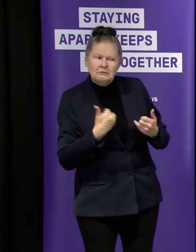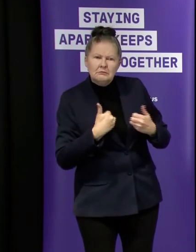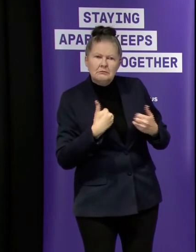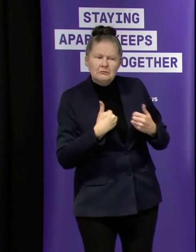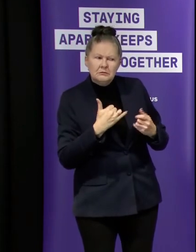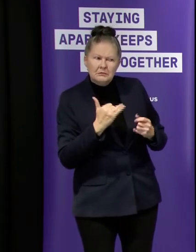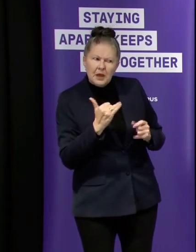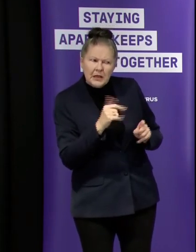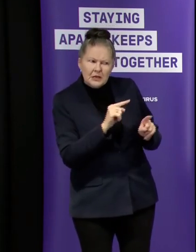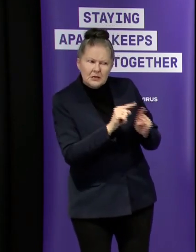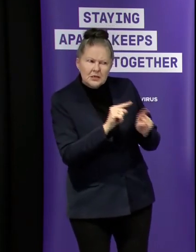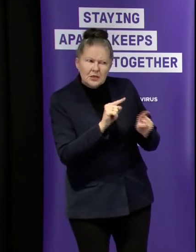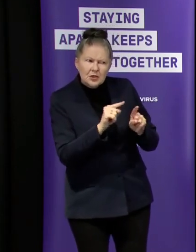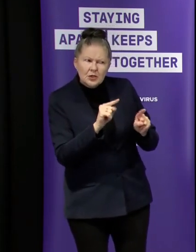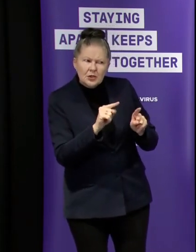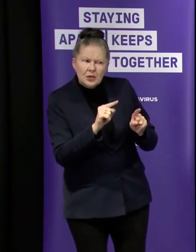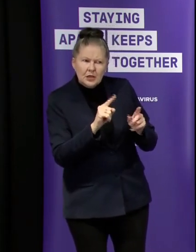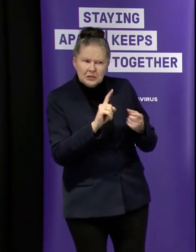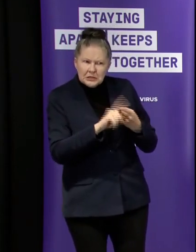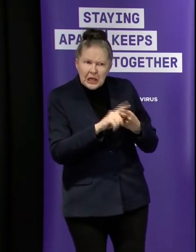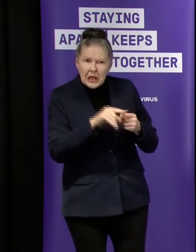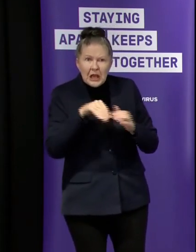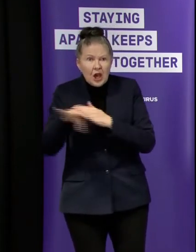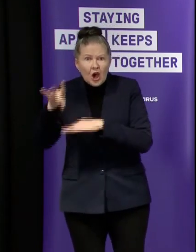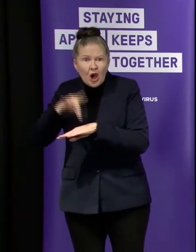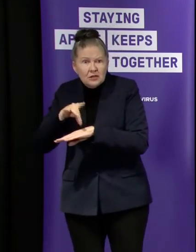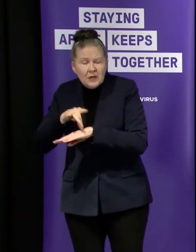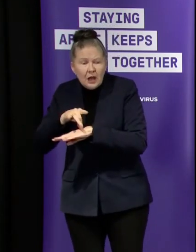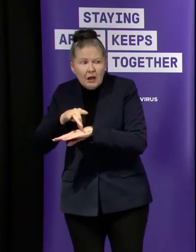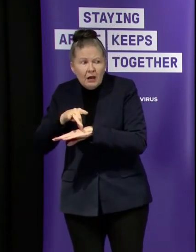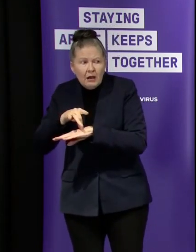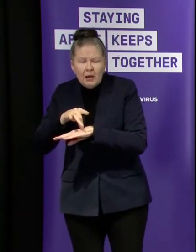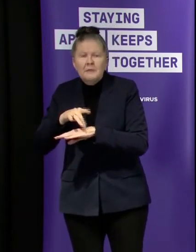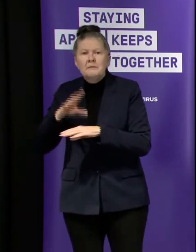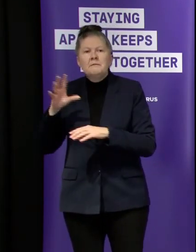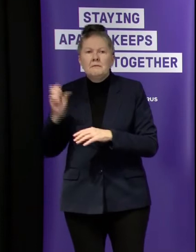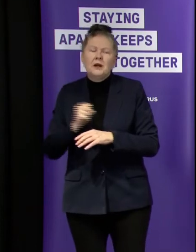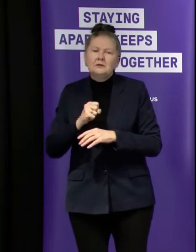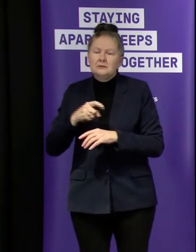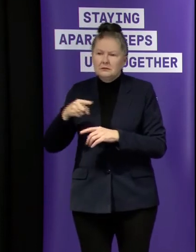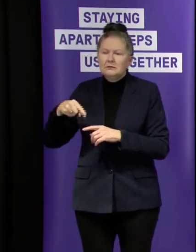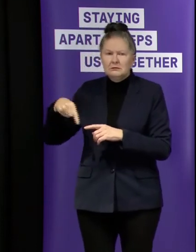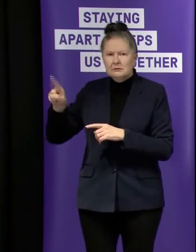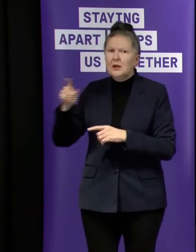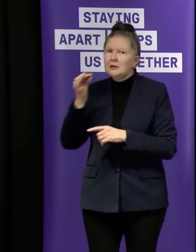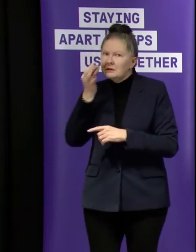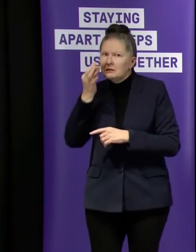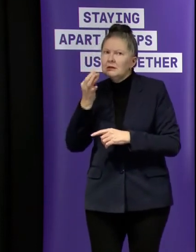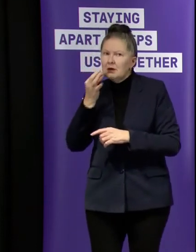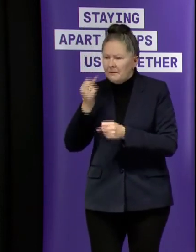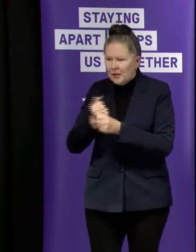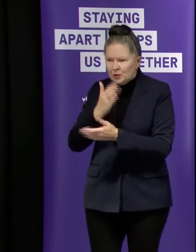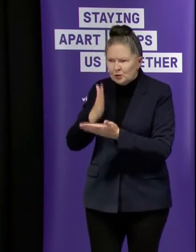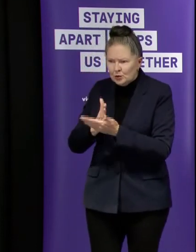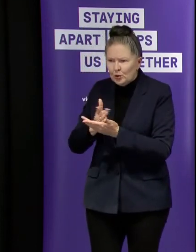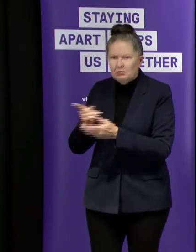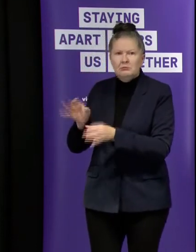factors um uh if they're still in hospital for example then um we require that they have negative swabs before everyone